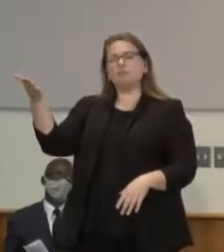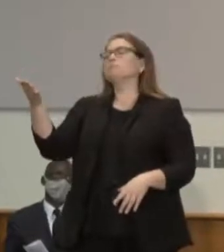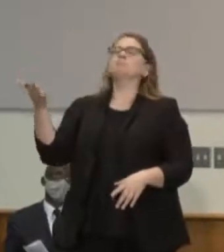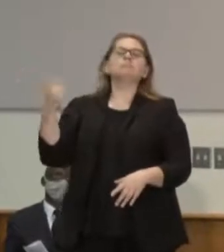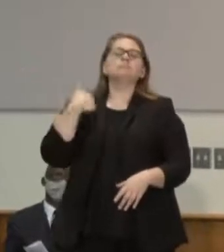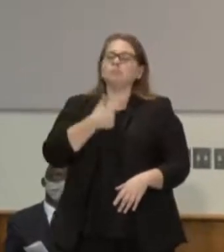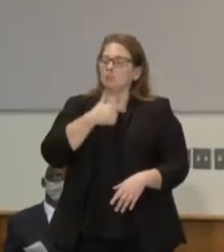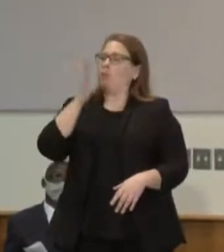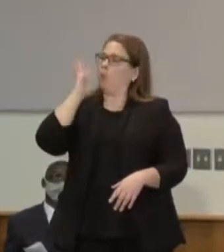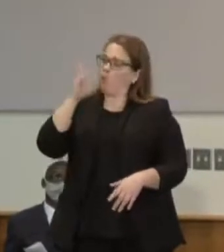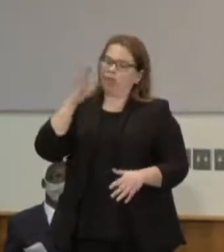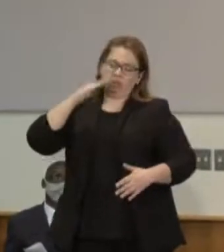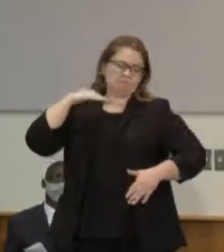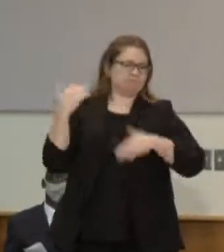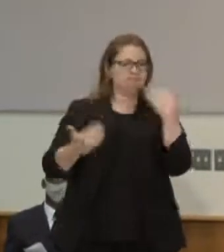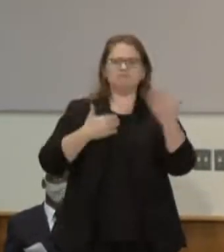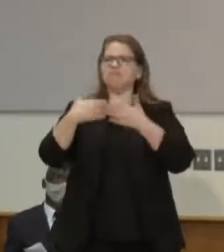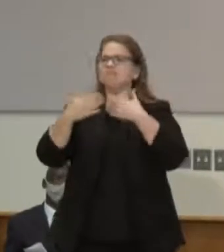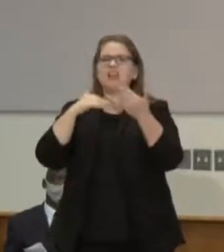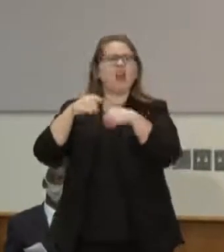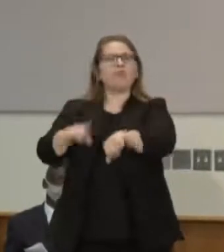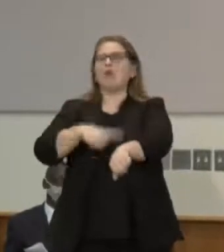to address that injustice.